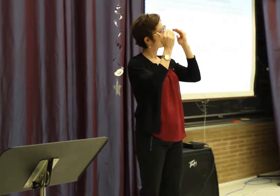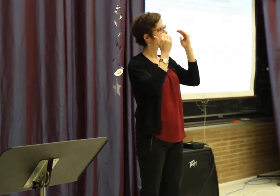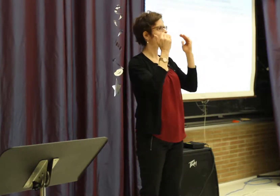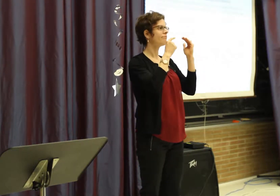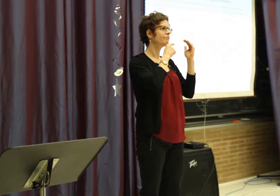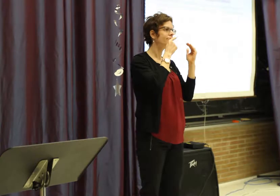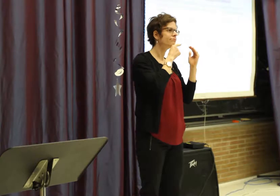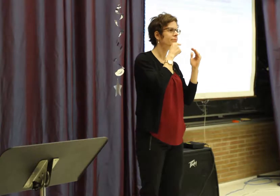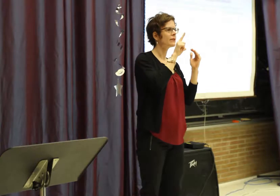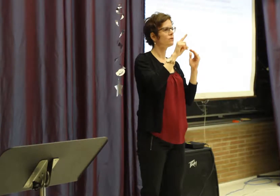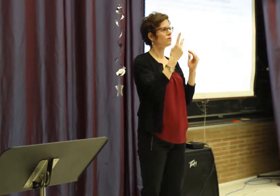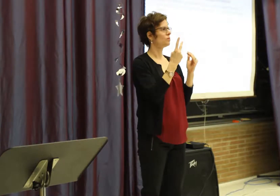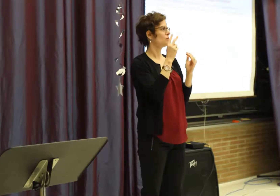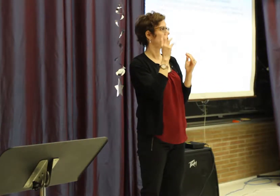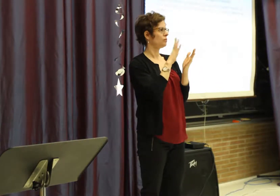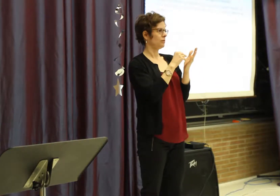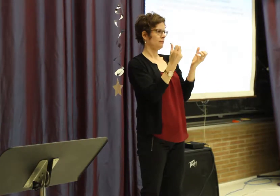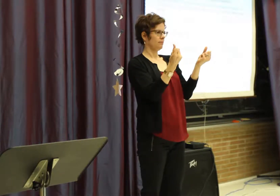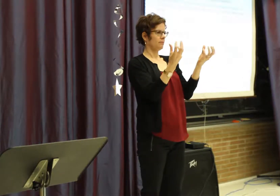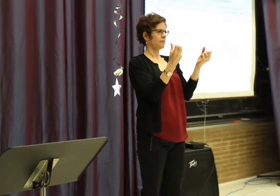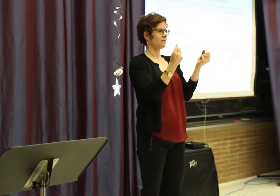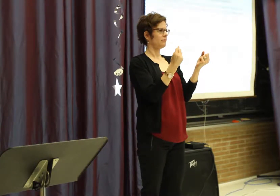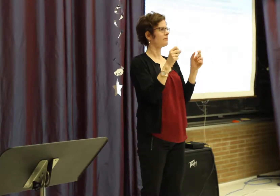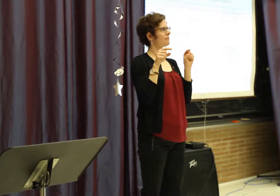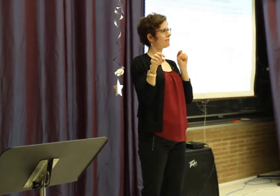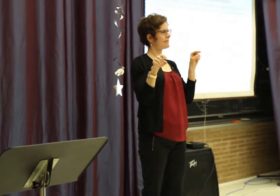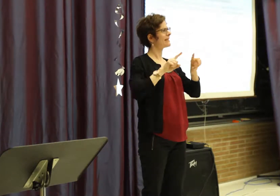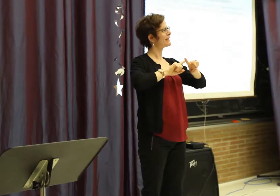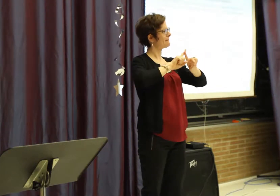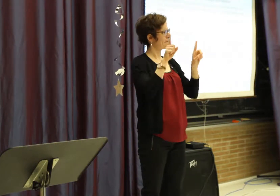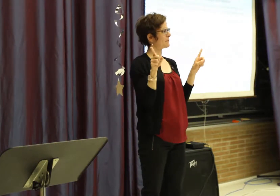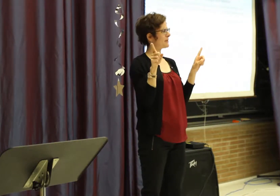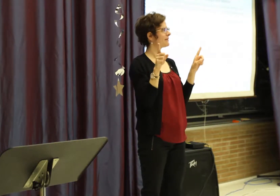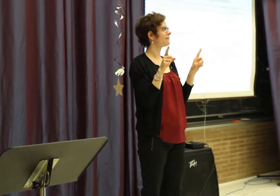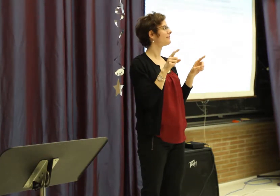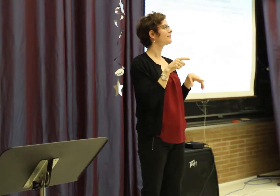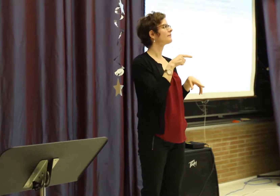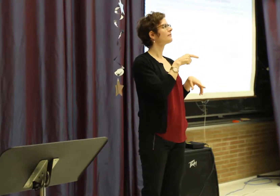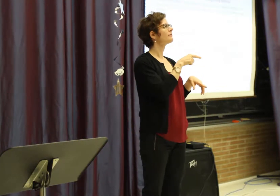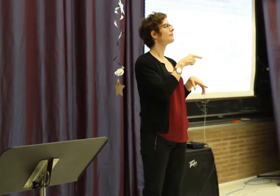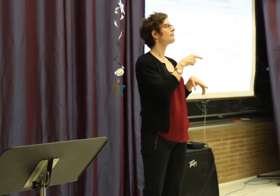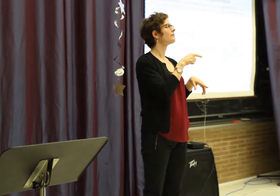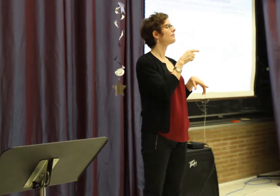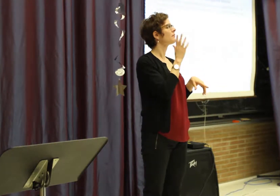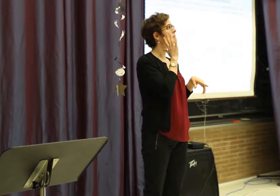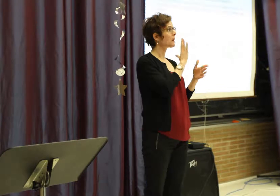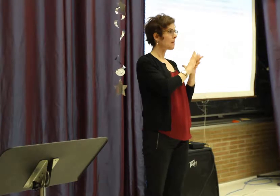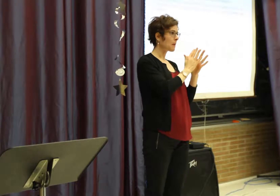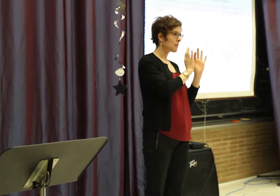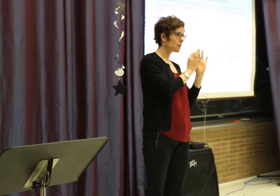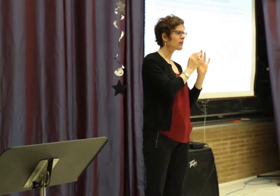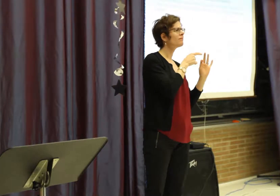So we're going to be looking at two groups of second language sign language learners, adults,